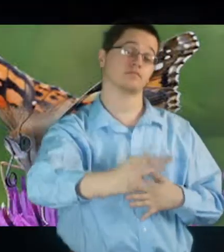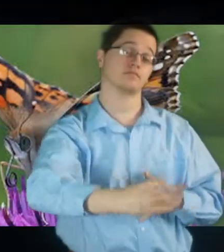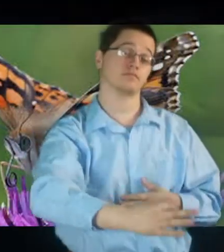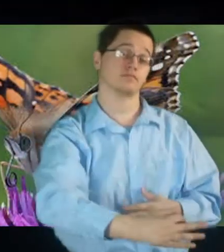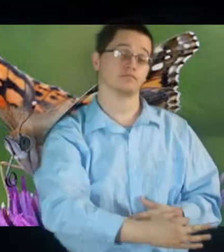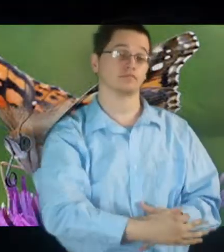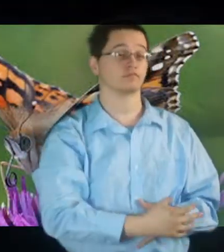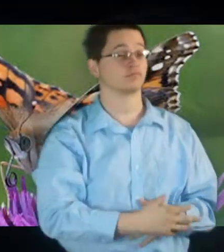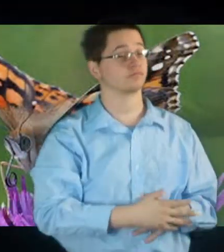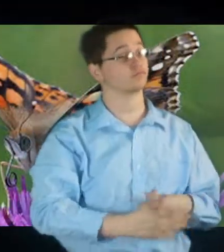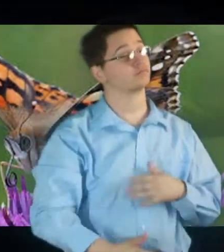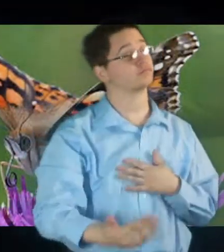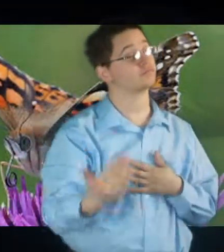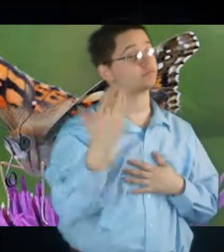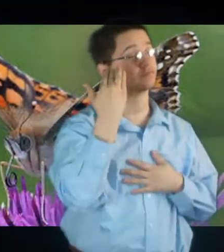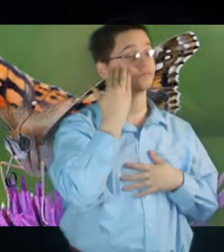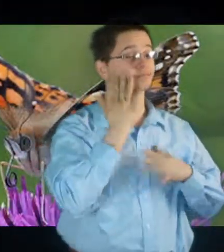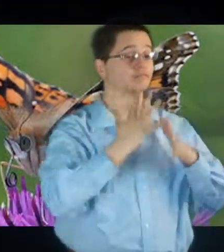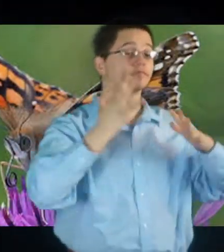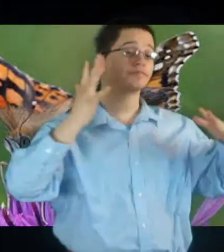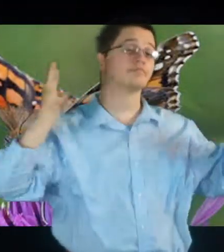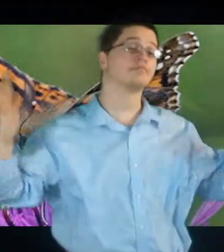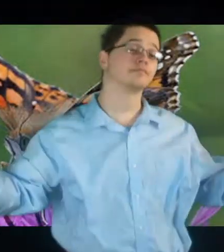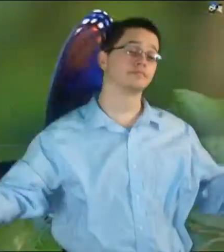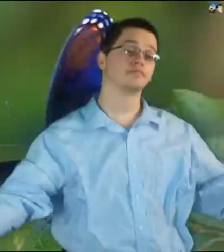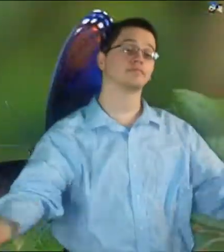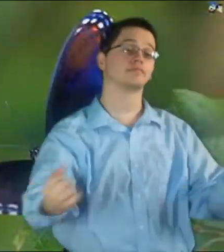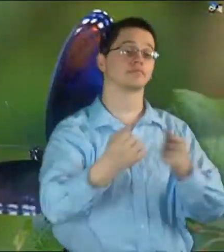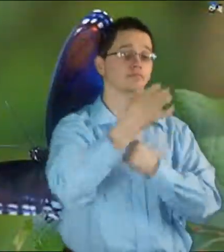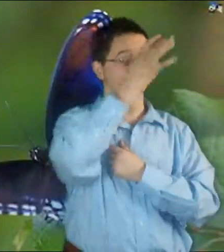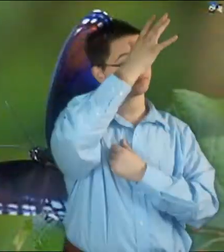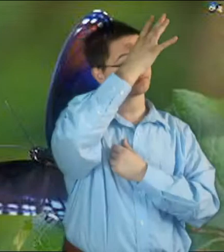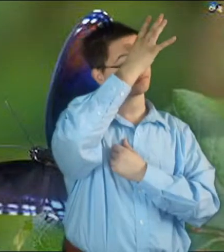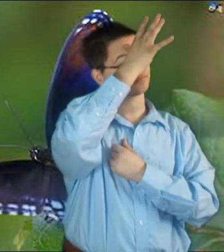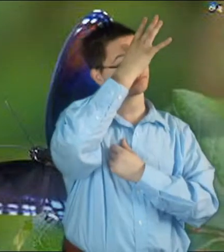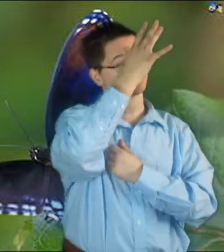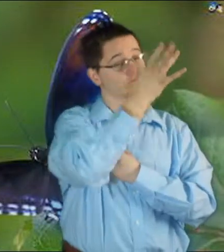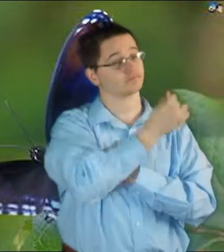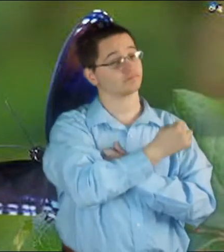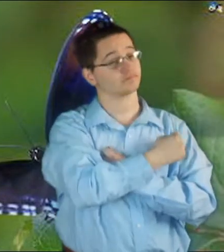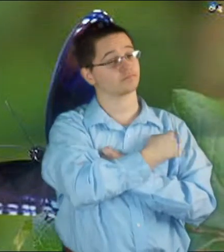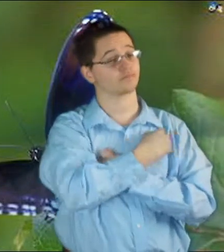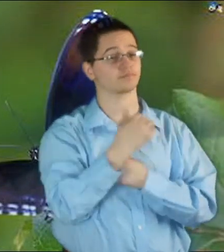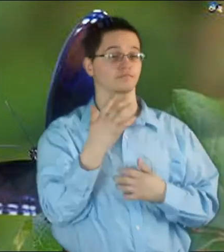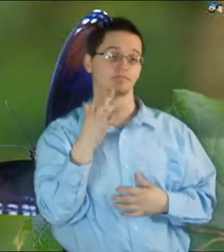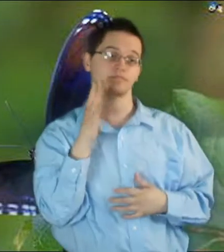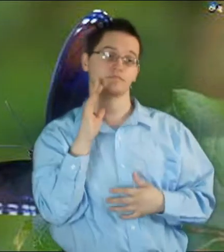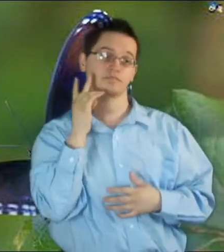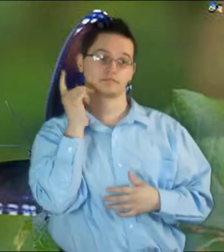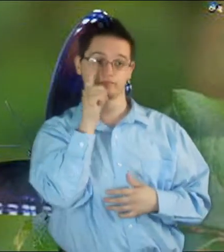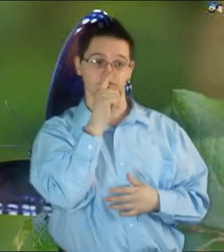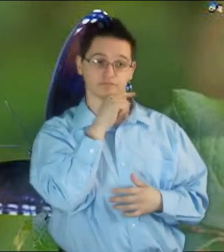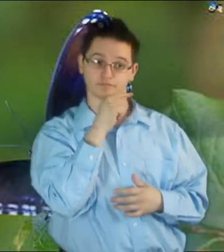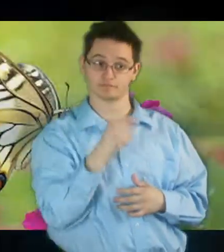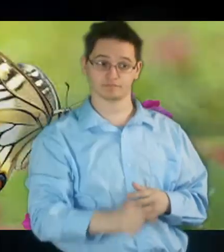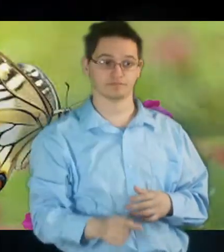You know how much I love you You know daddy But if you don't mind I'm only gonna